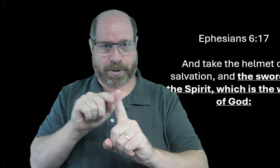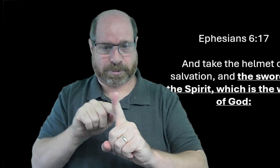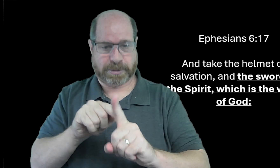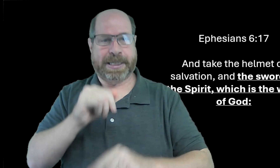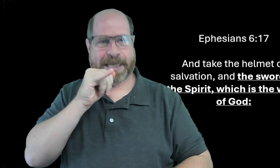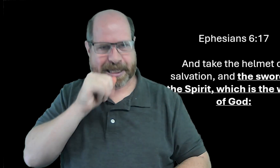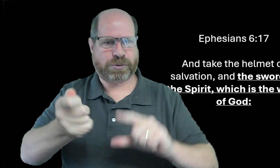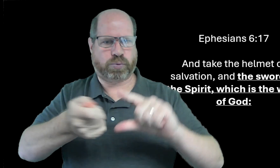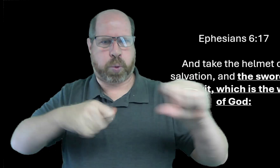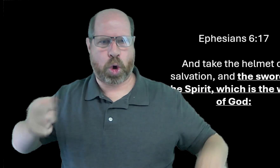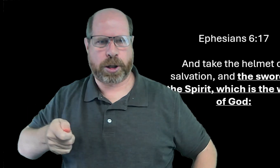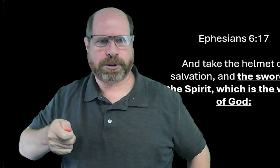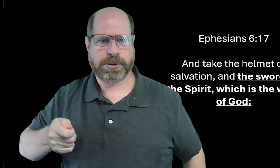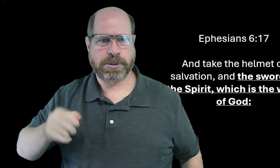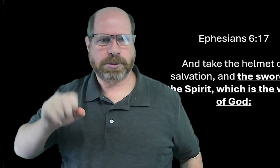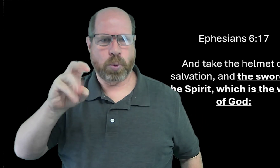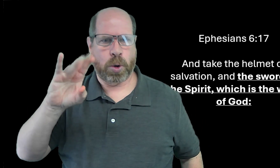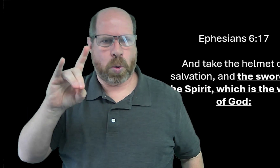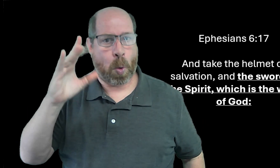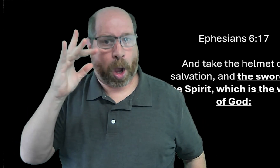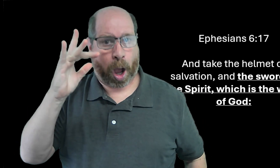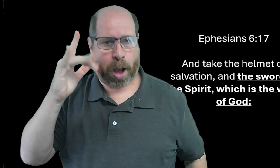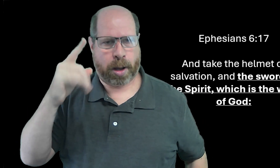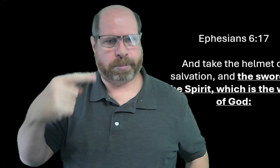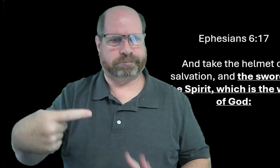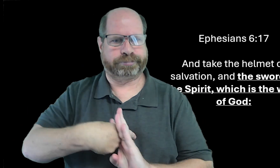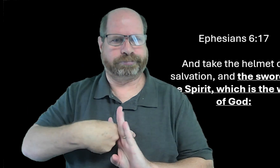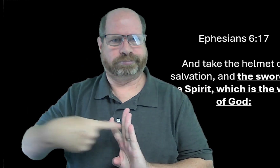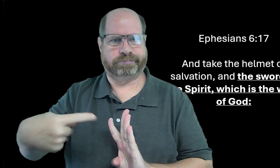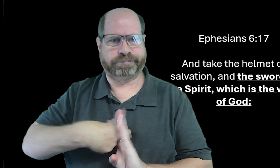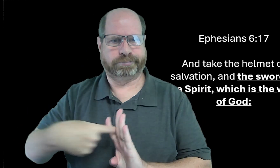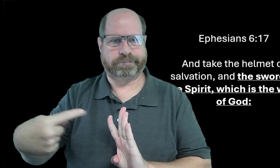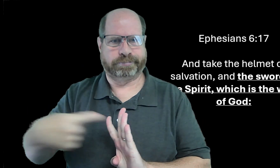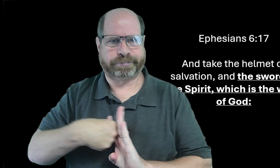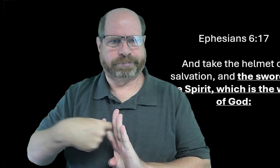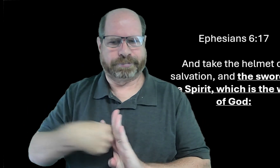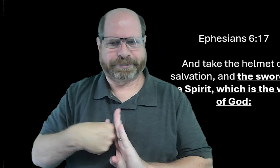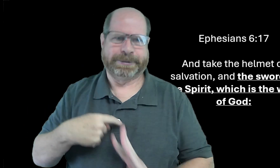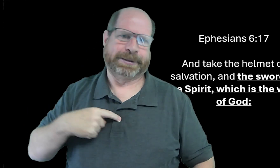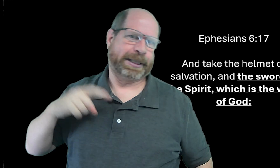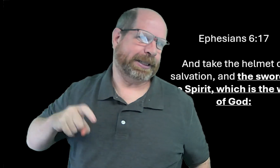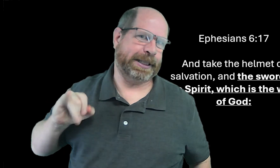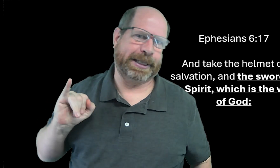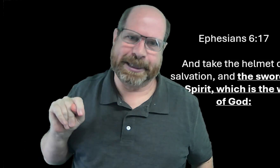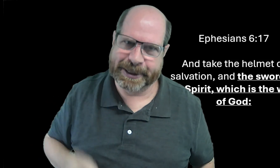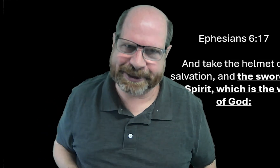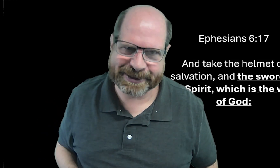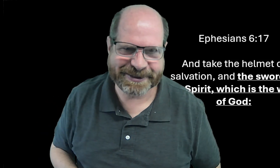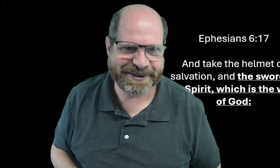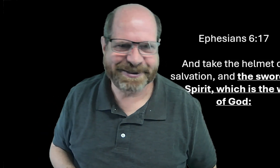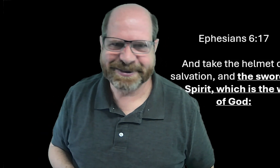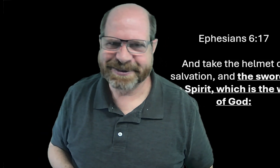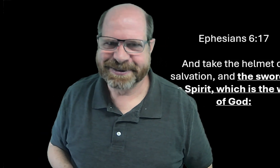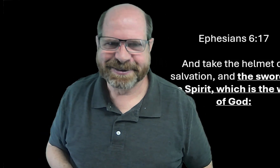for the word of god which is the sword of the spirit because it pierces us and changes us when we need it